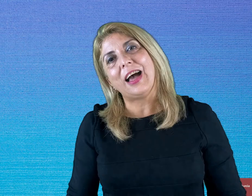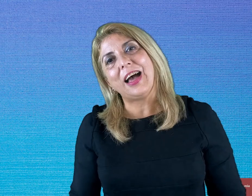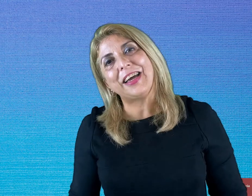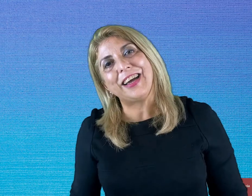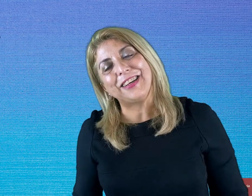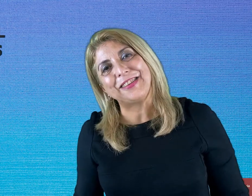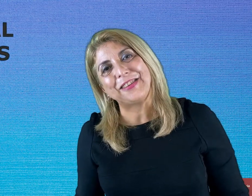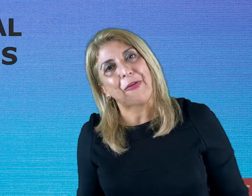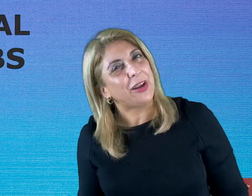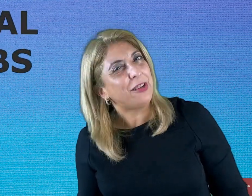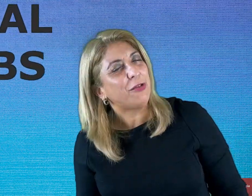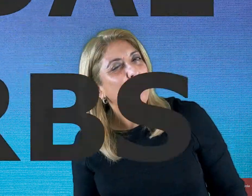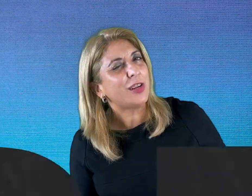Hi guys! Ready for model?